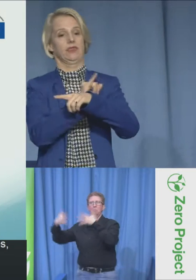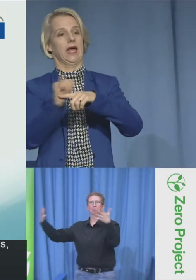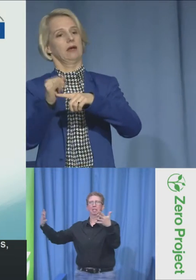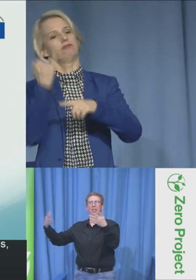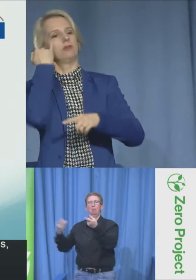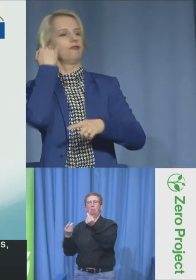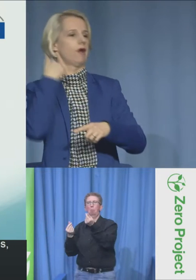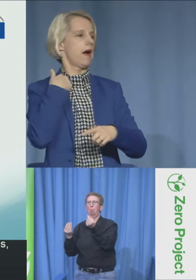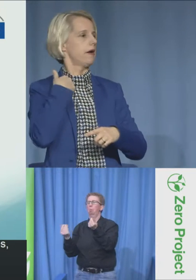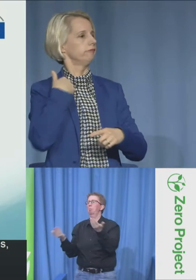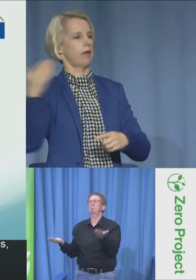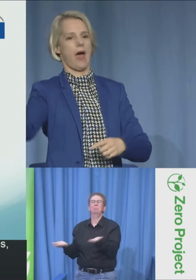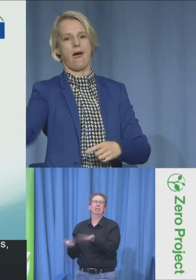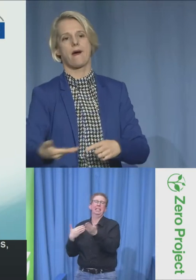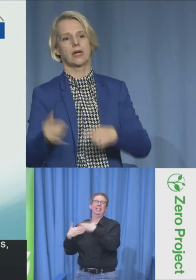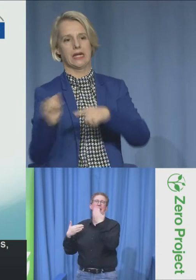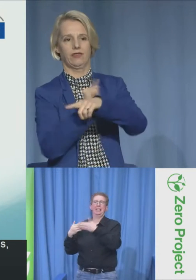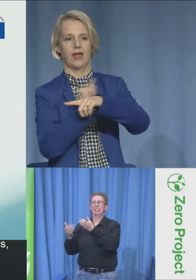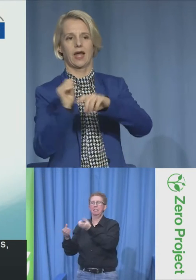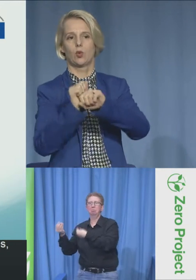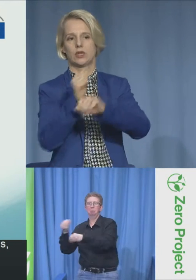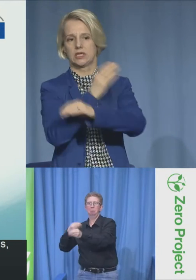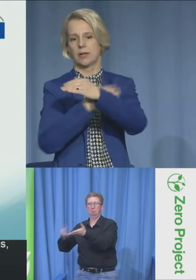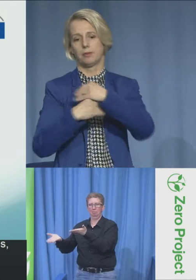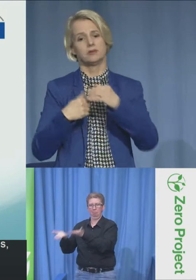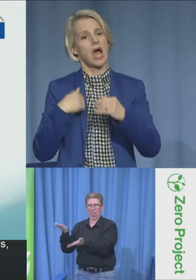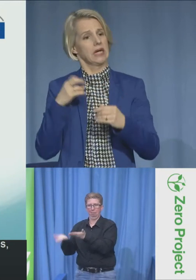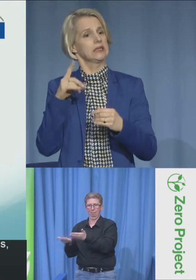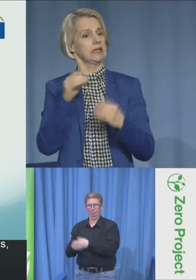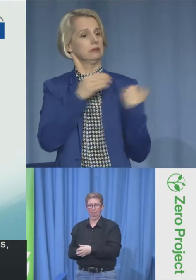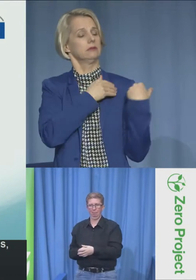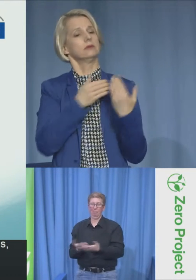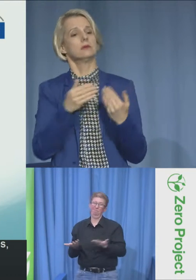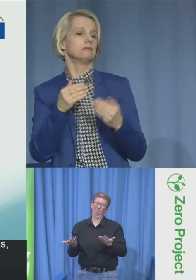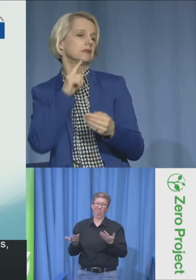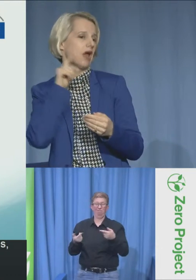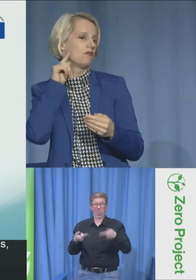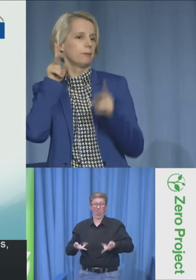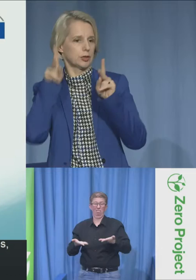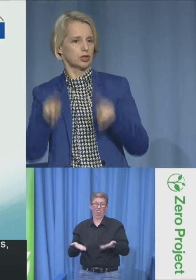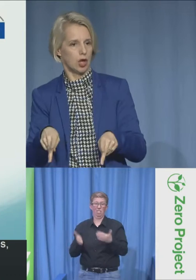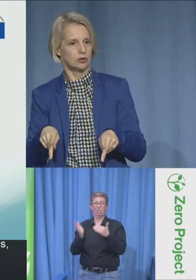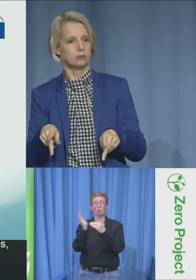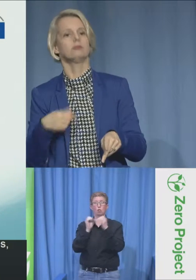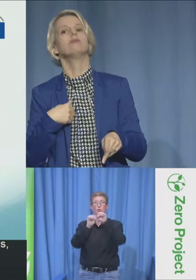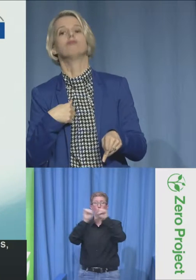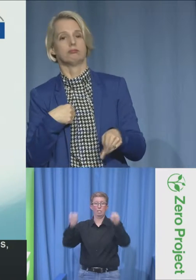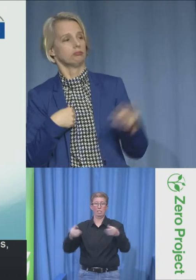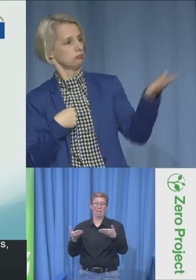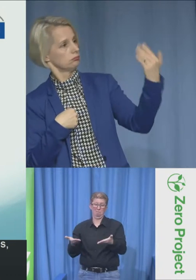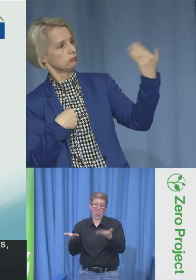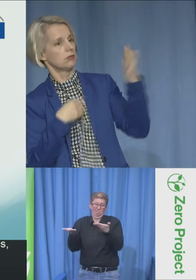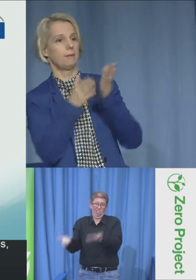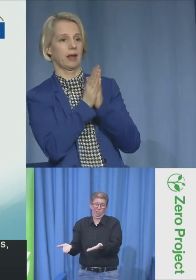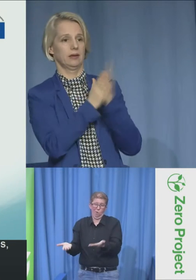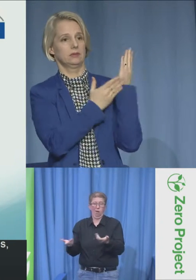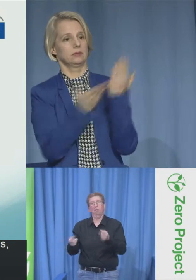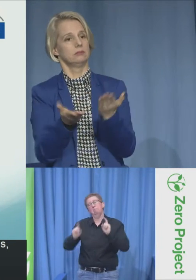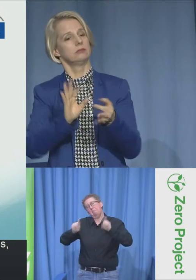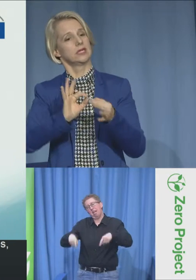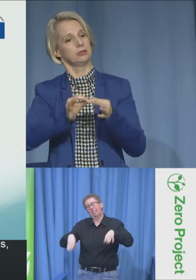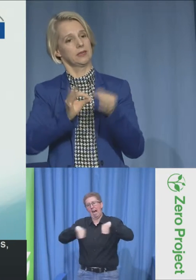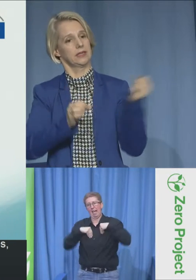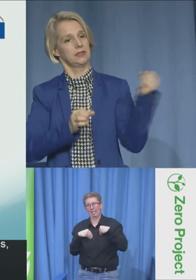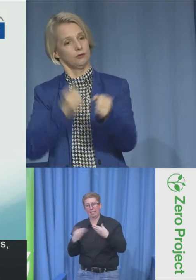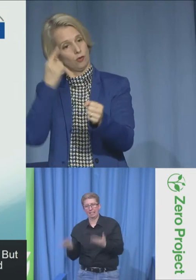But that's the system we have to deal with now. If I hire an intern with a disability, and I have had deaf interns in my office